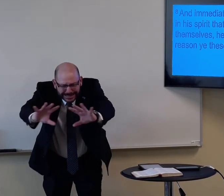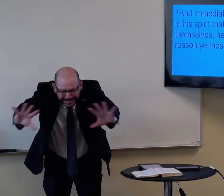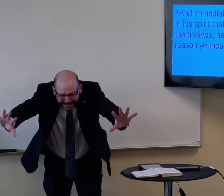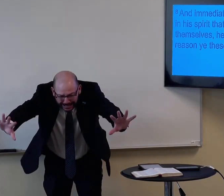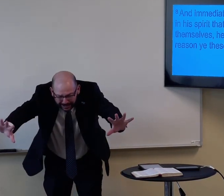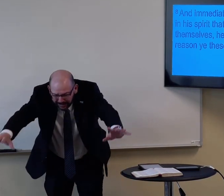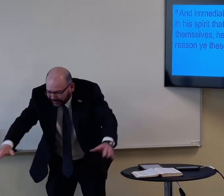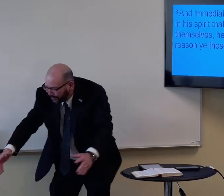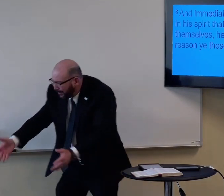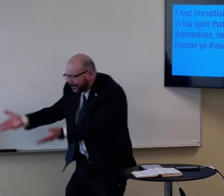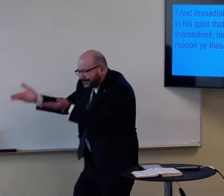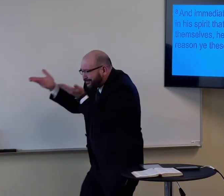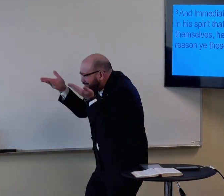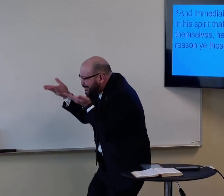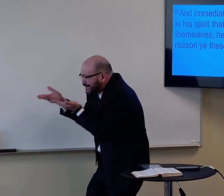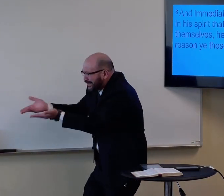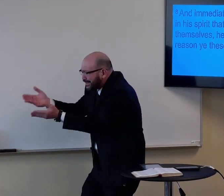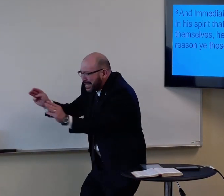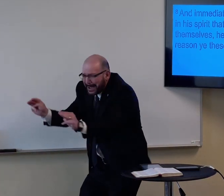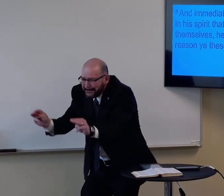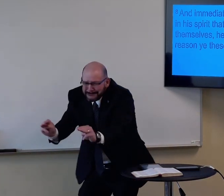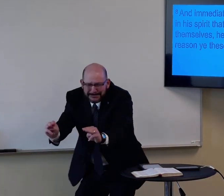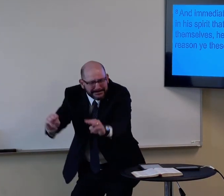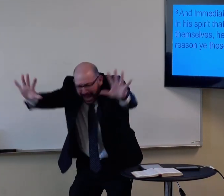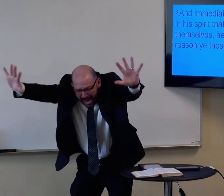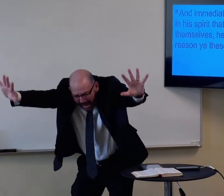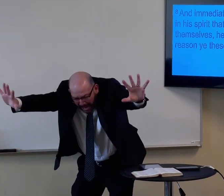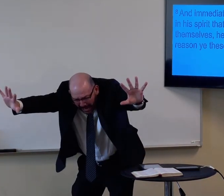But it's clear that,